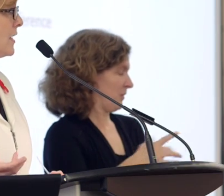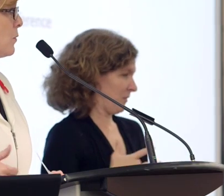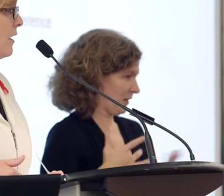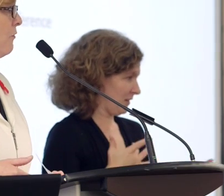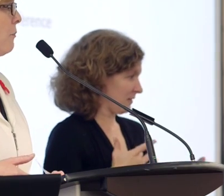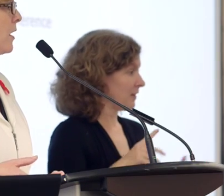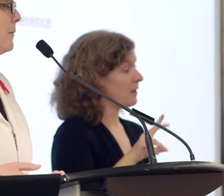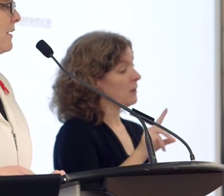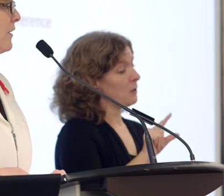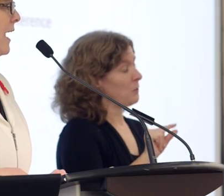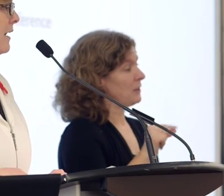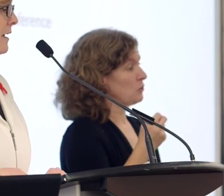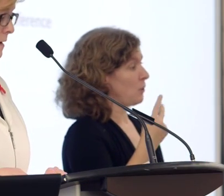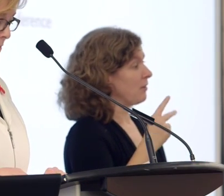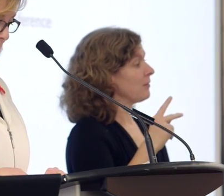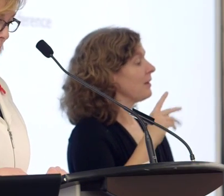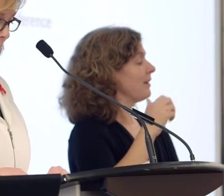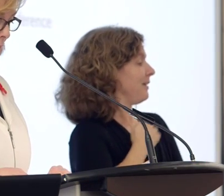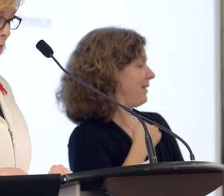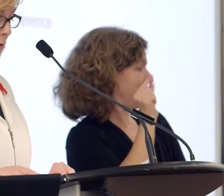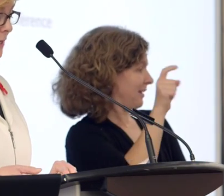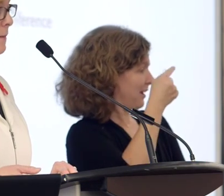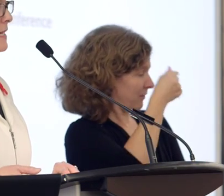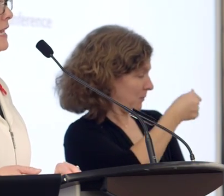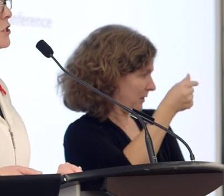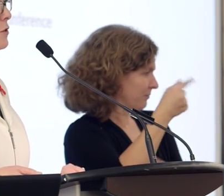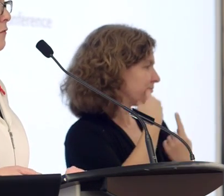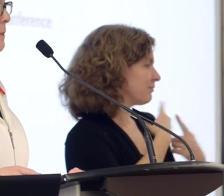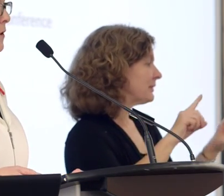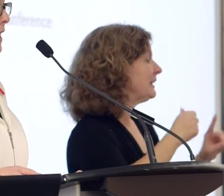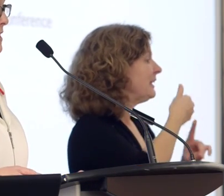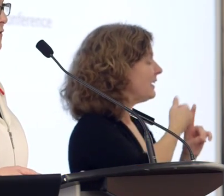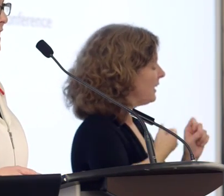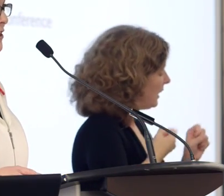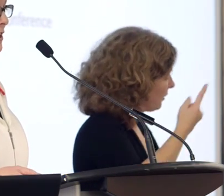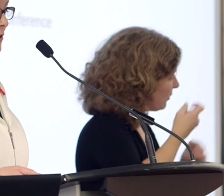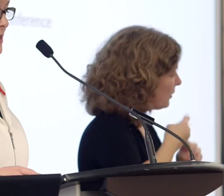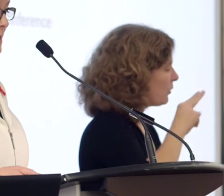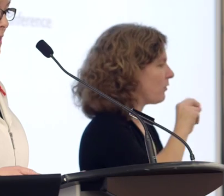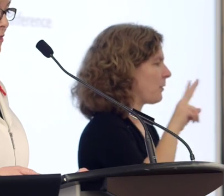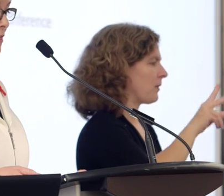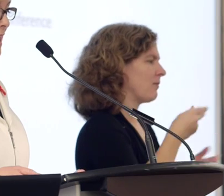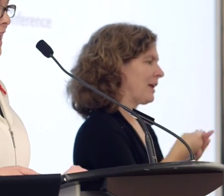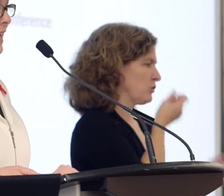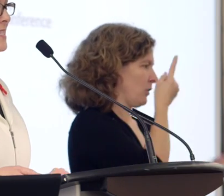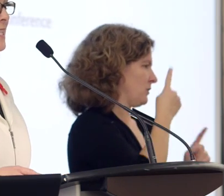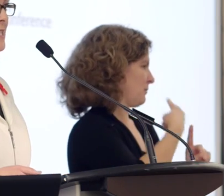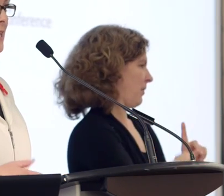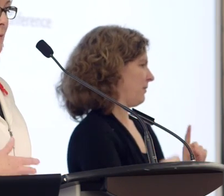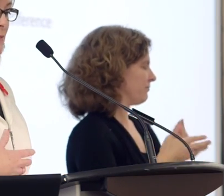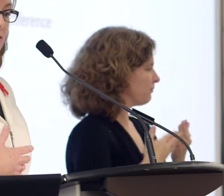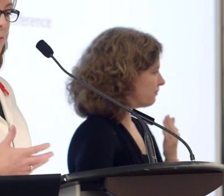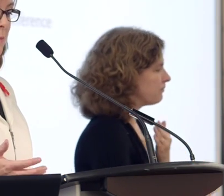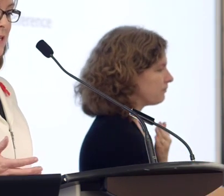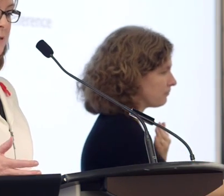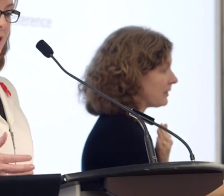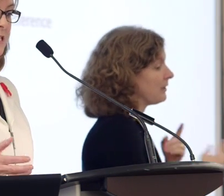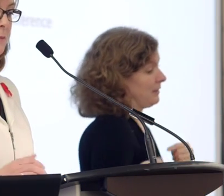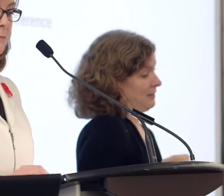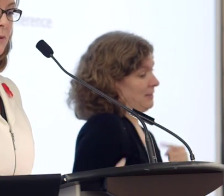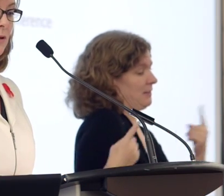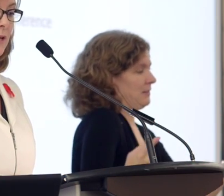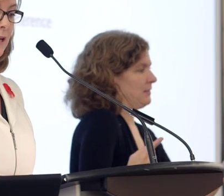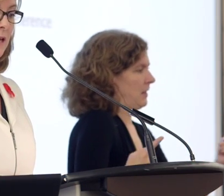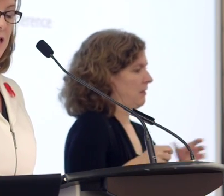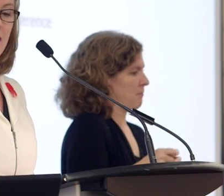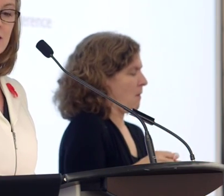In 2012, Parliament of Canada proclaimed each November as Financial Literacy Month. And since then, the momentum